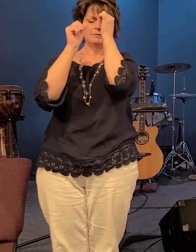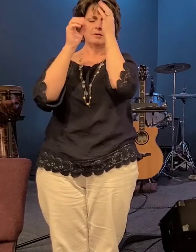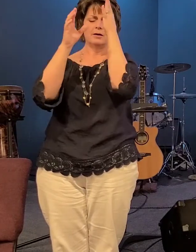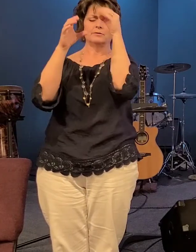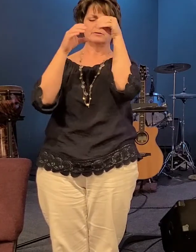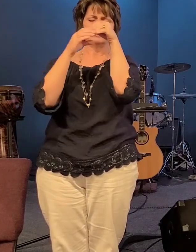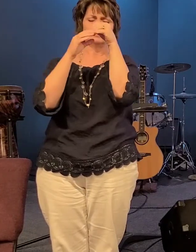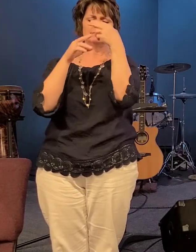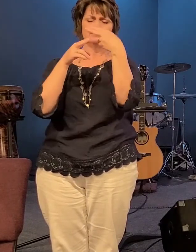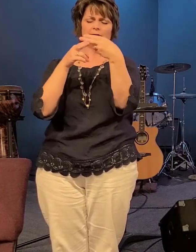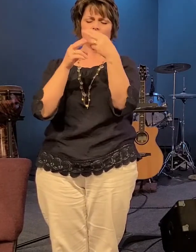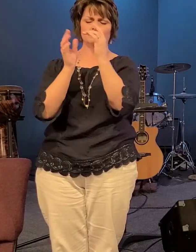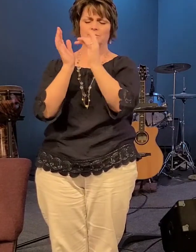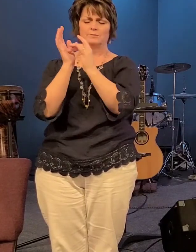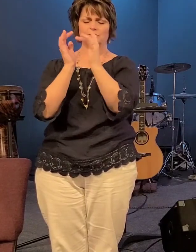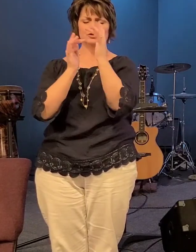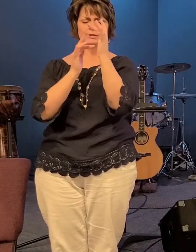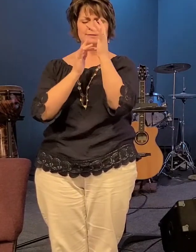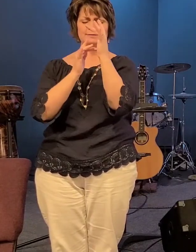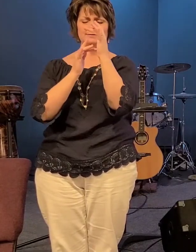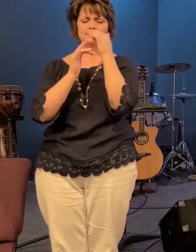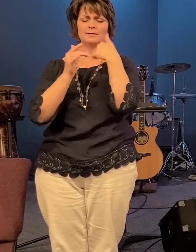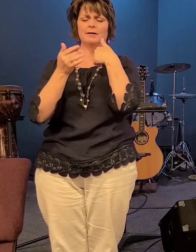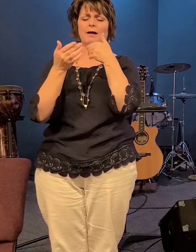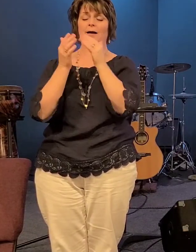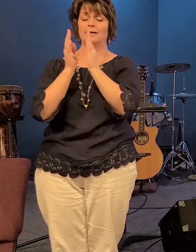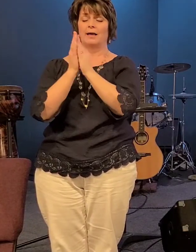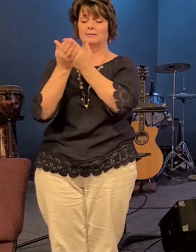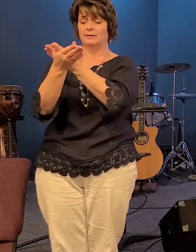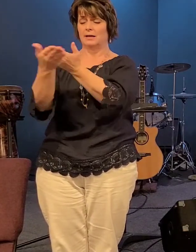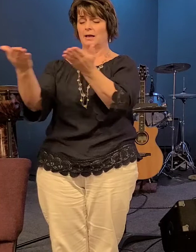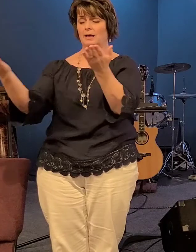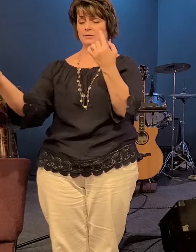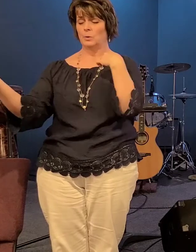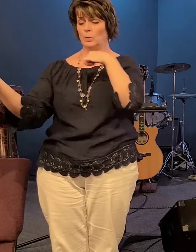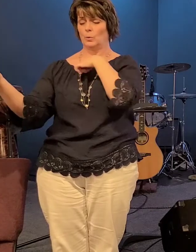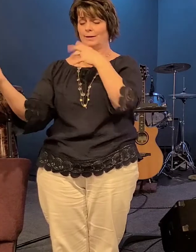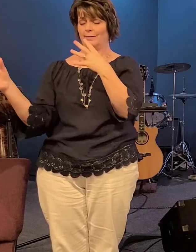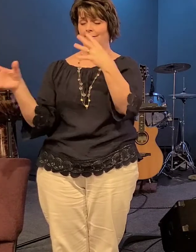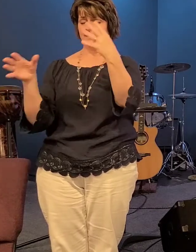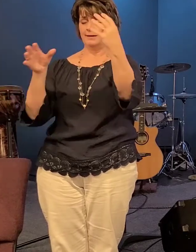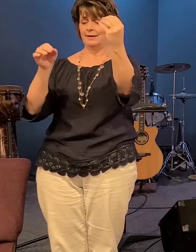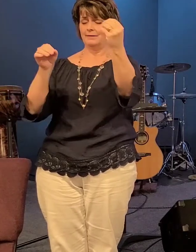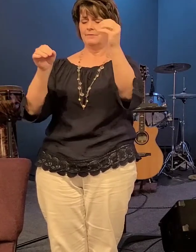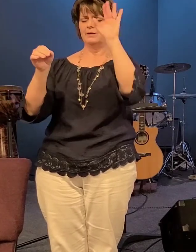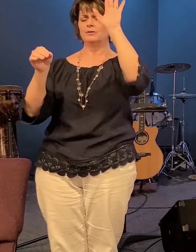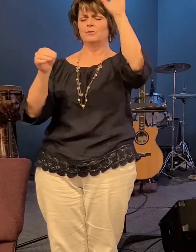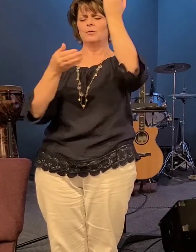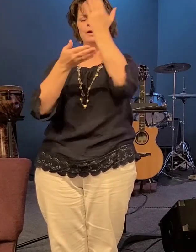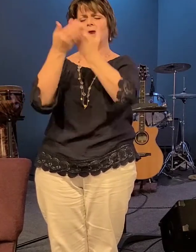jesus i ask you as we go from here that your hand would be honest